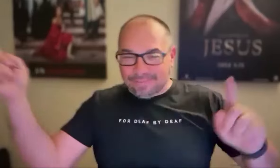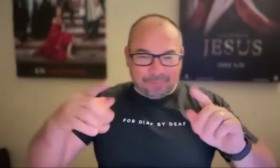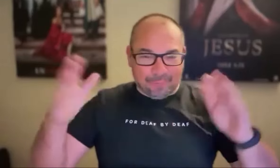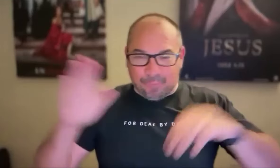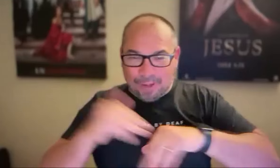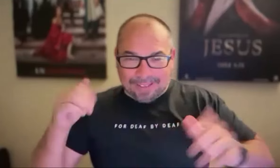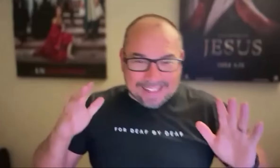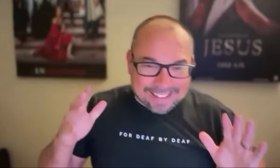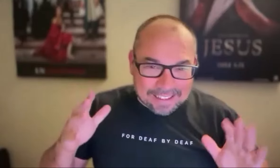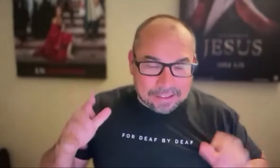float.